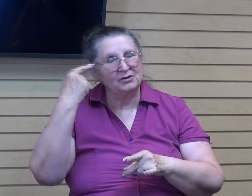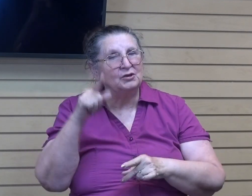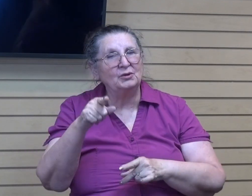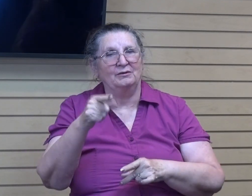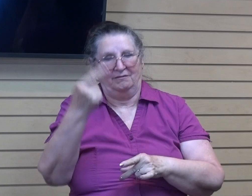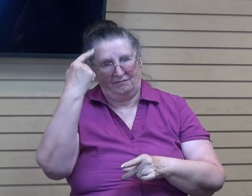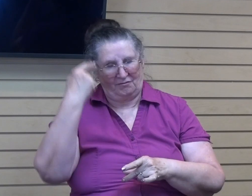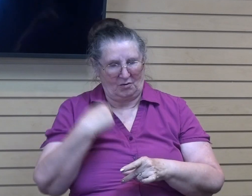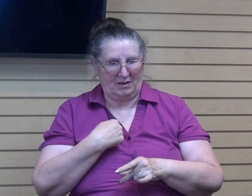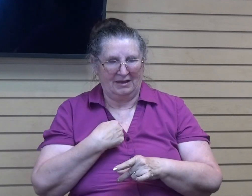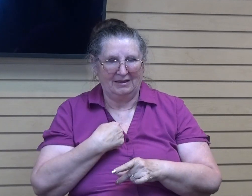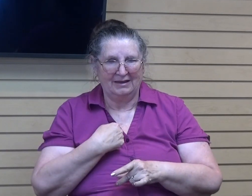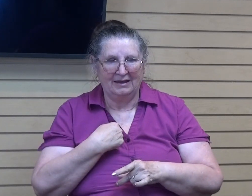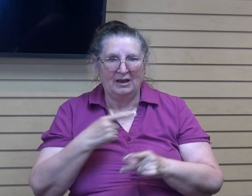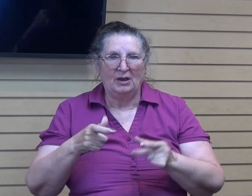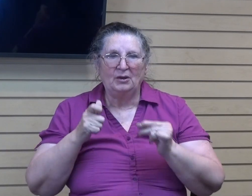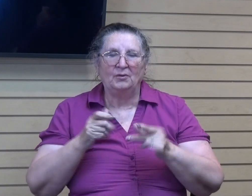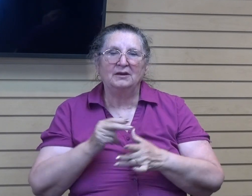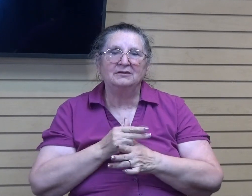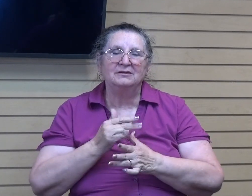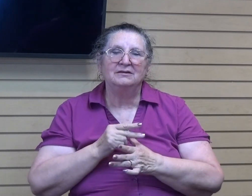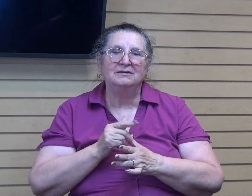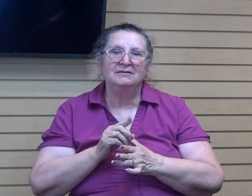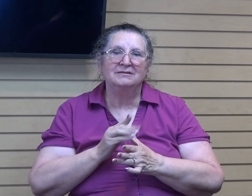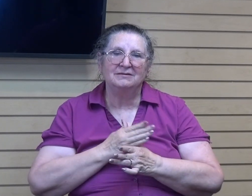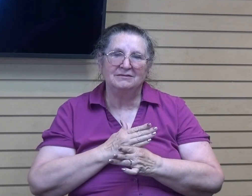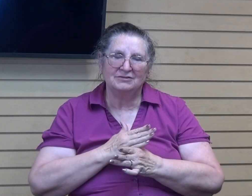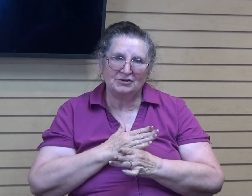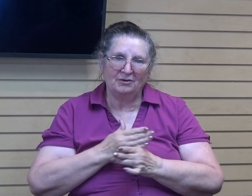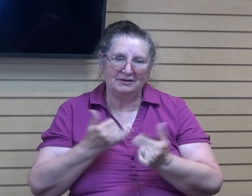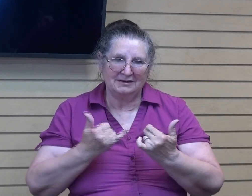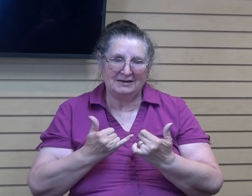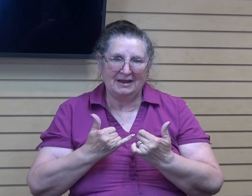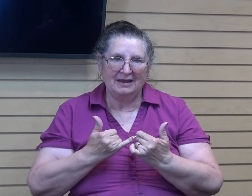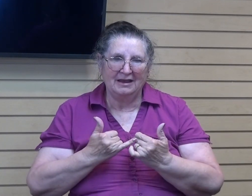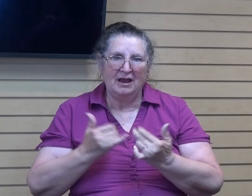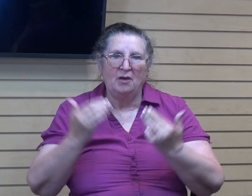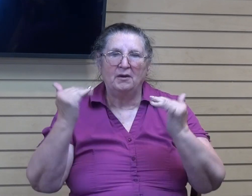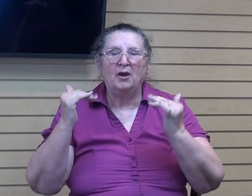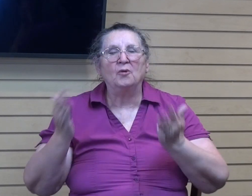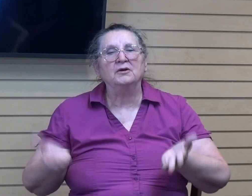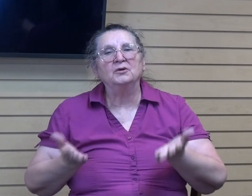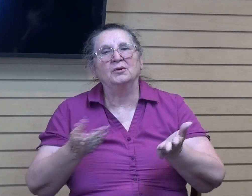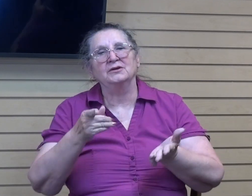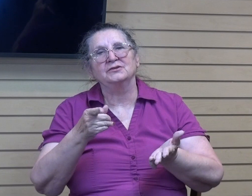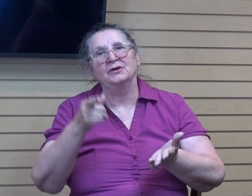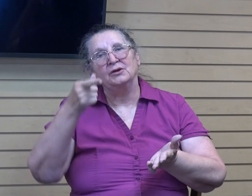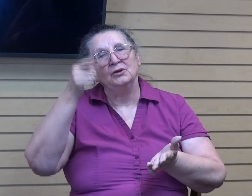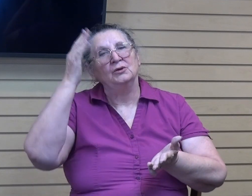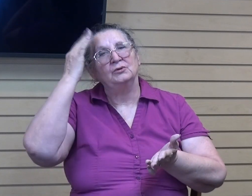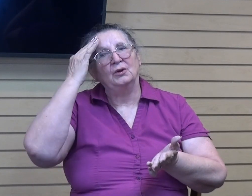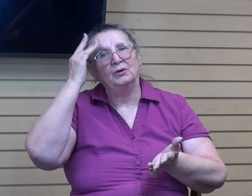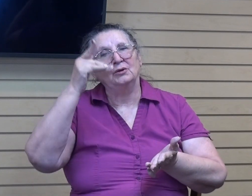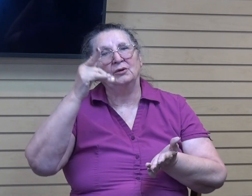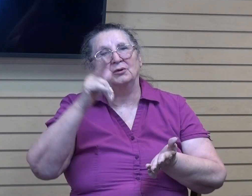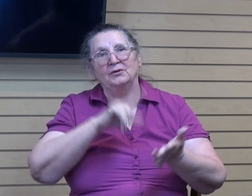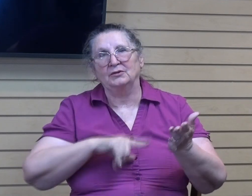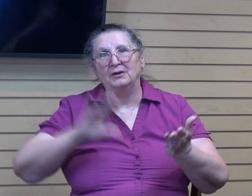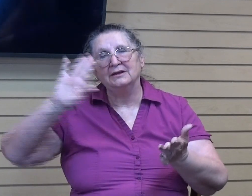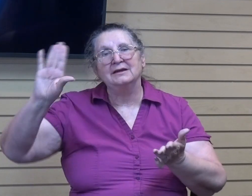that this is just a very quick devotion today, but I do hope that it encourages you and that you know that you are in the Lord's hands and